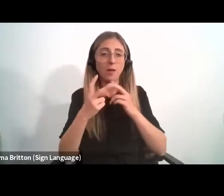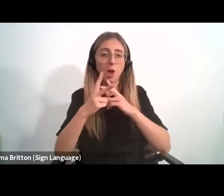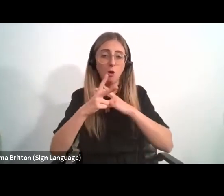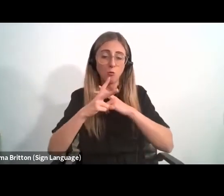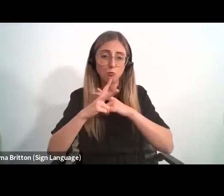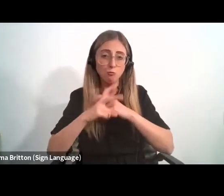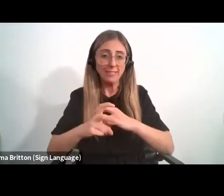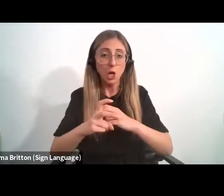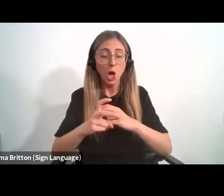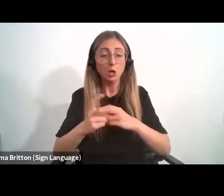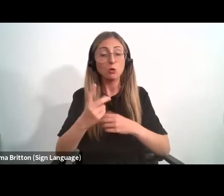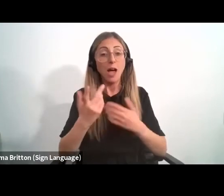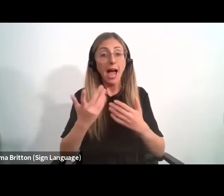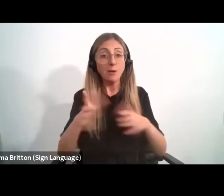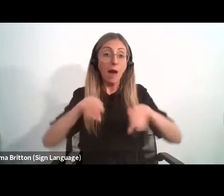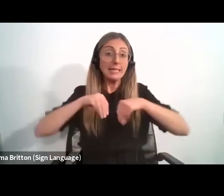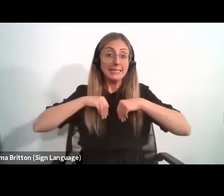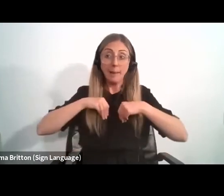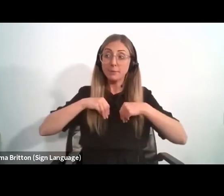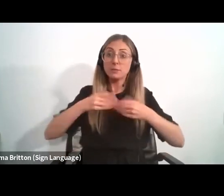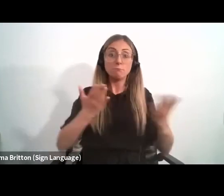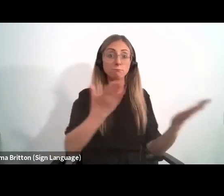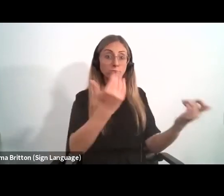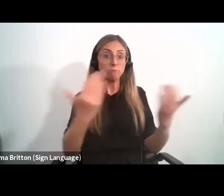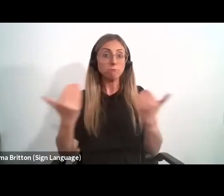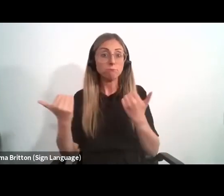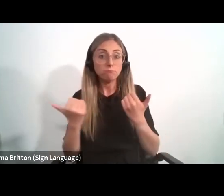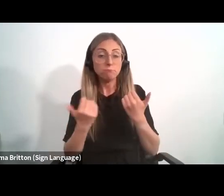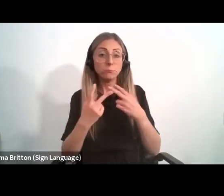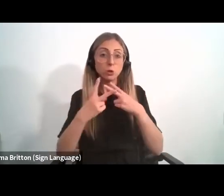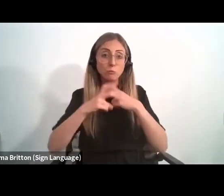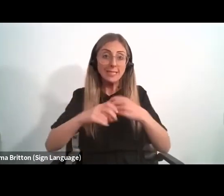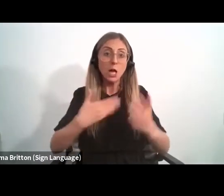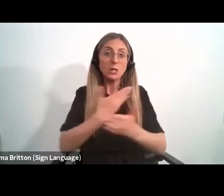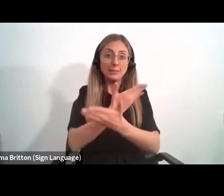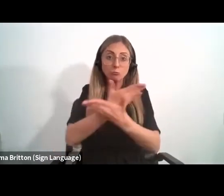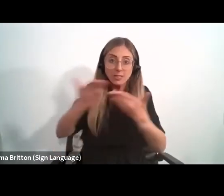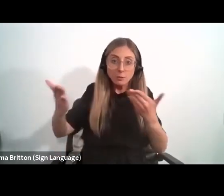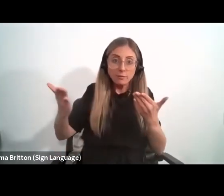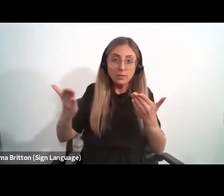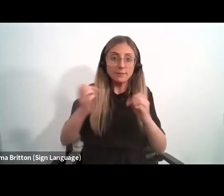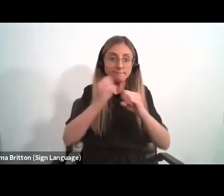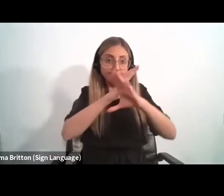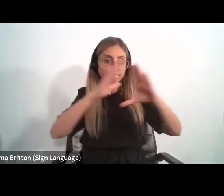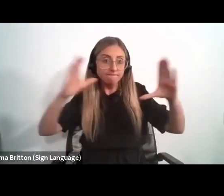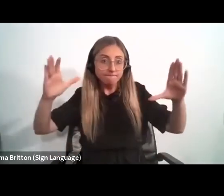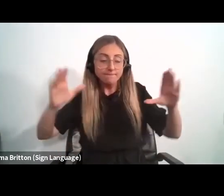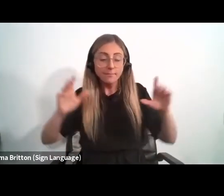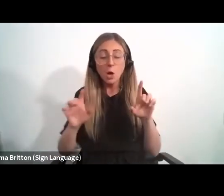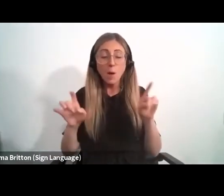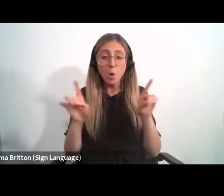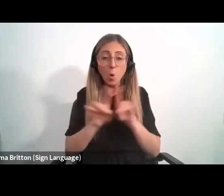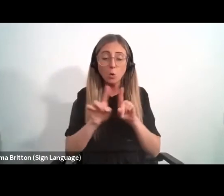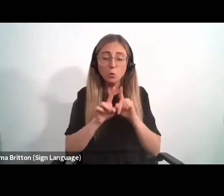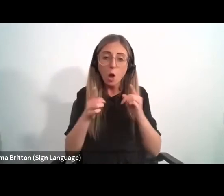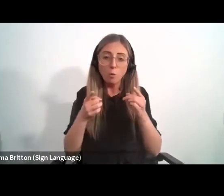and willingness to share our research outcome openly and transparently, but also in the broader context at the intersection